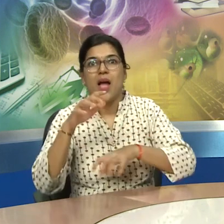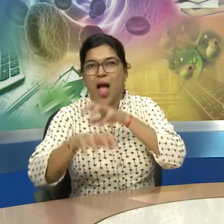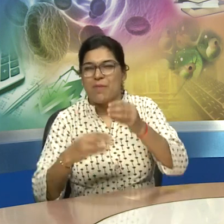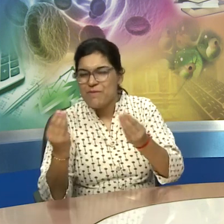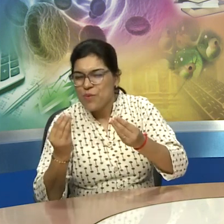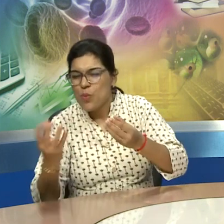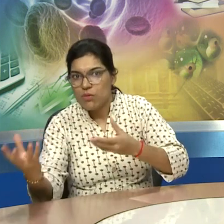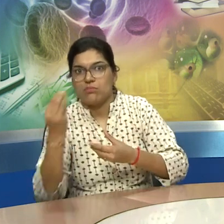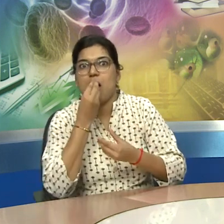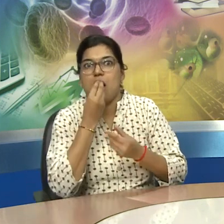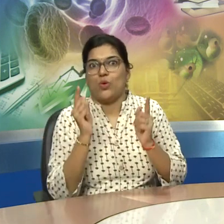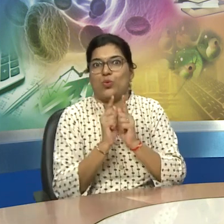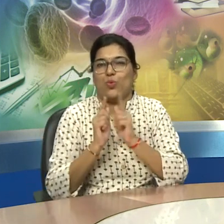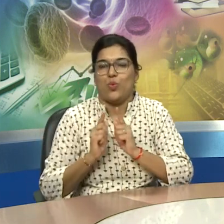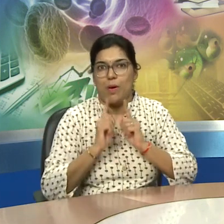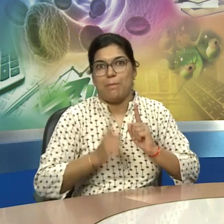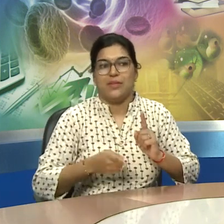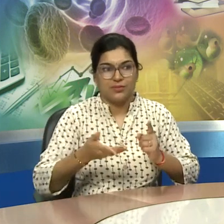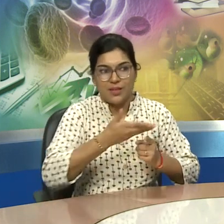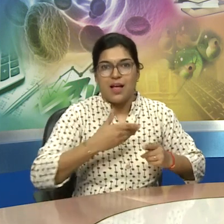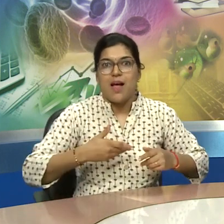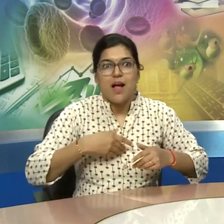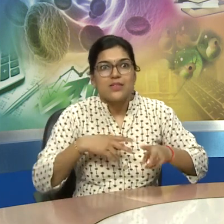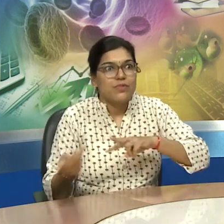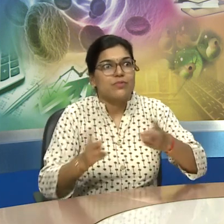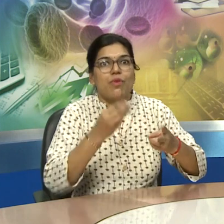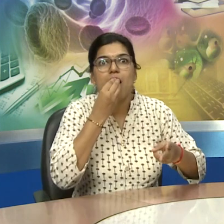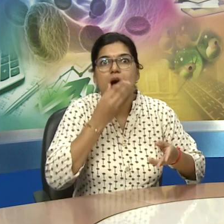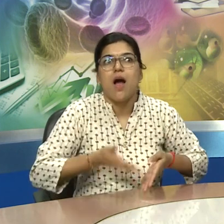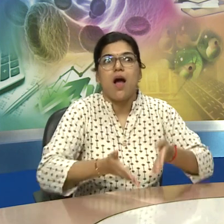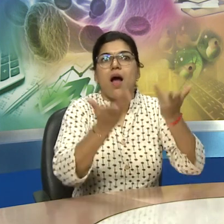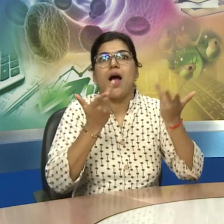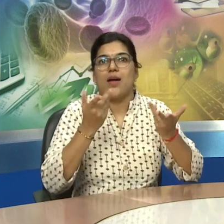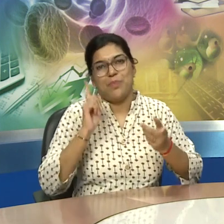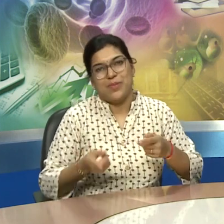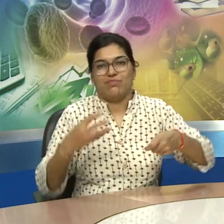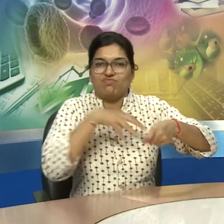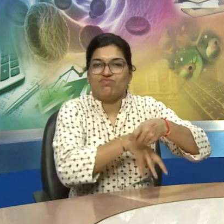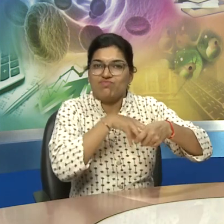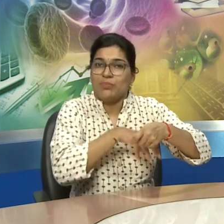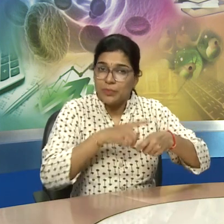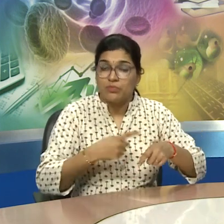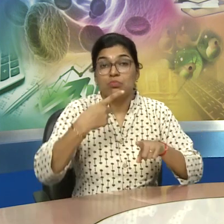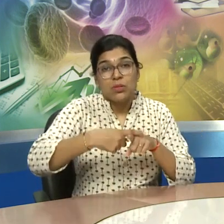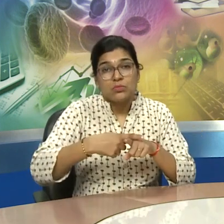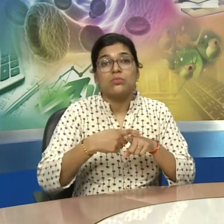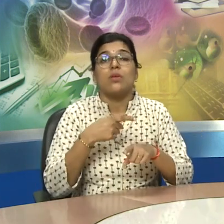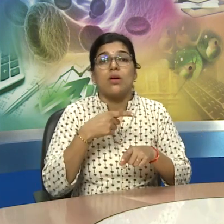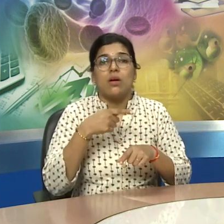and fruits of plants and small animals which they killed with the help of those